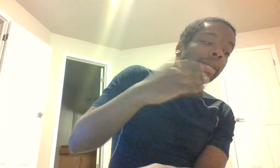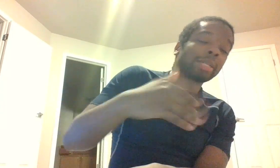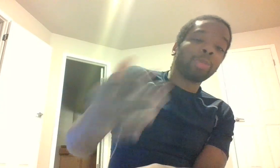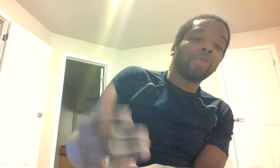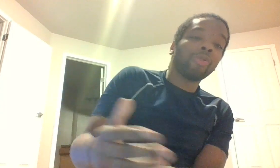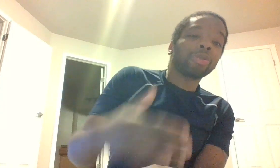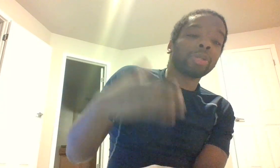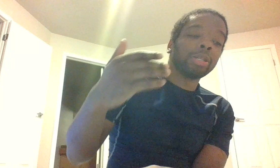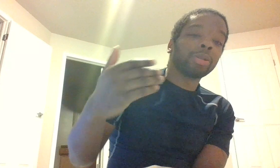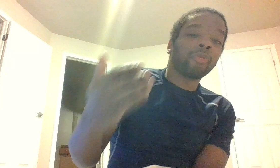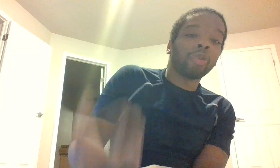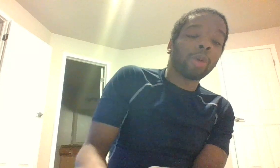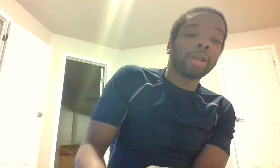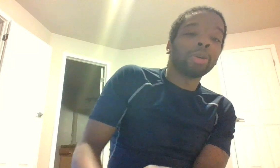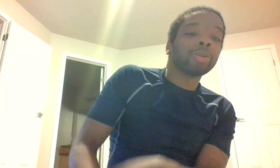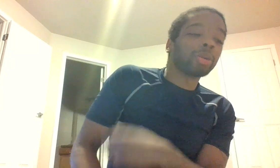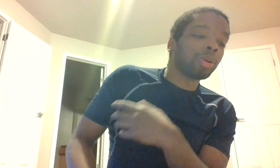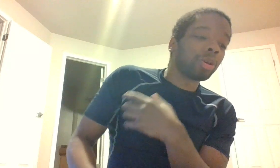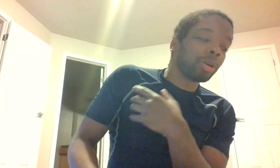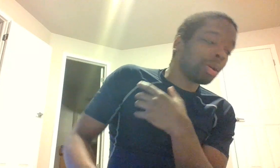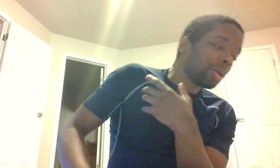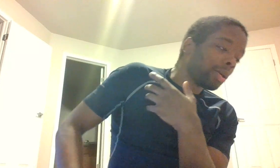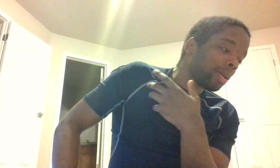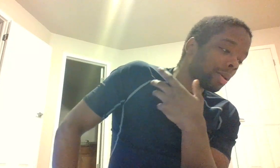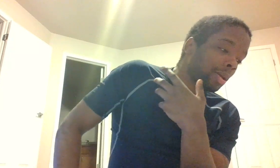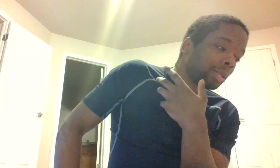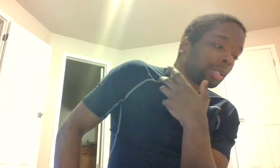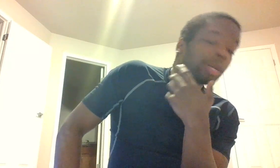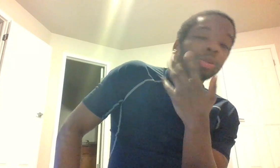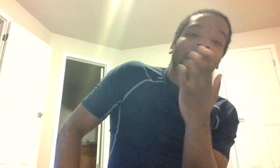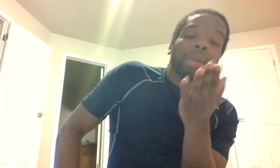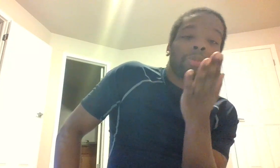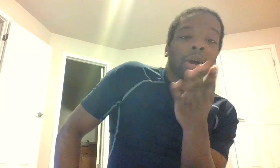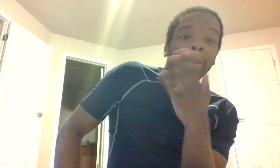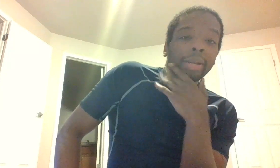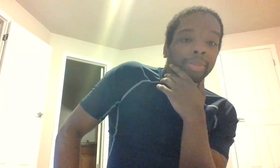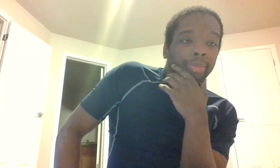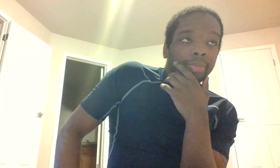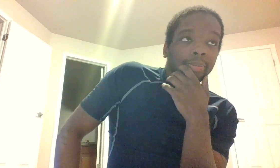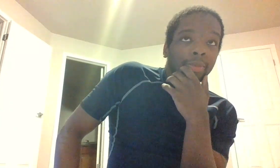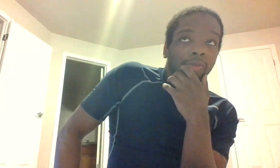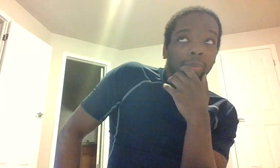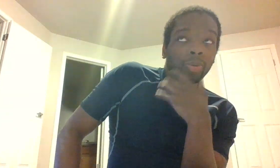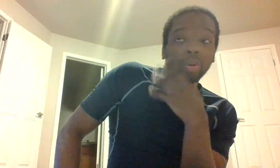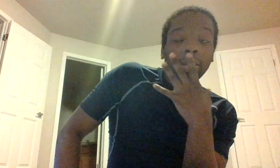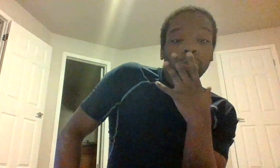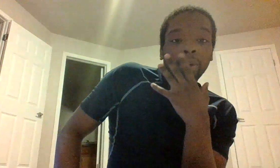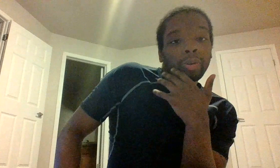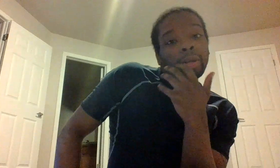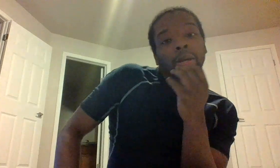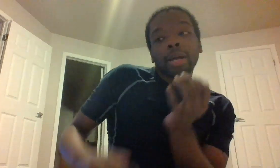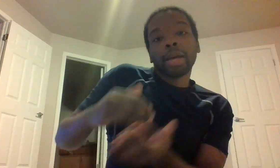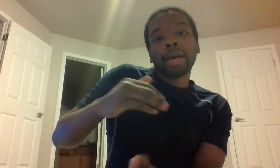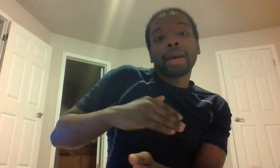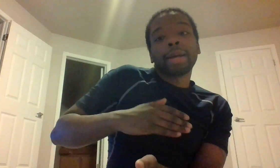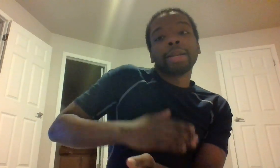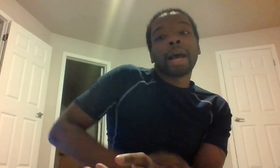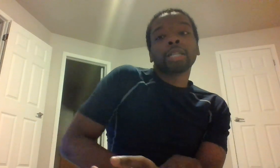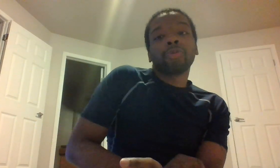ssb frequencies for radios or single-sided broadband remember quickly whatever and that's